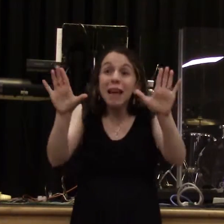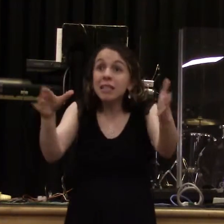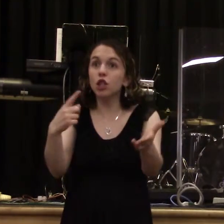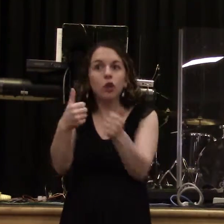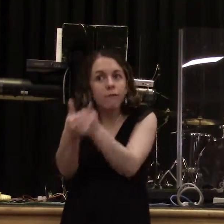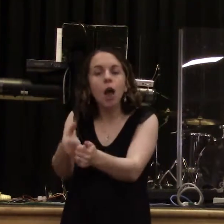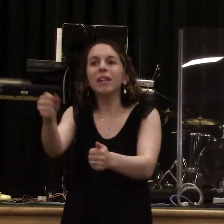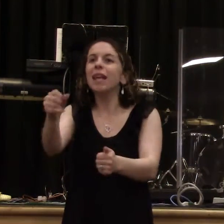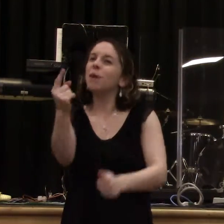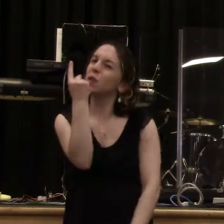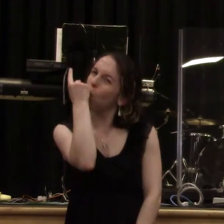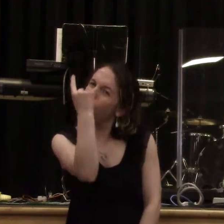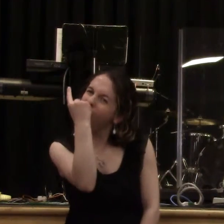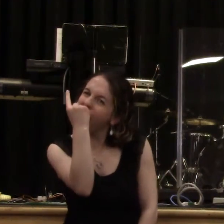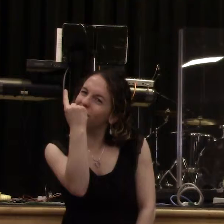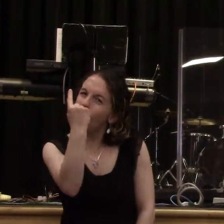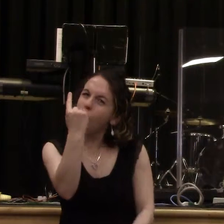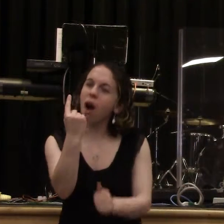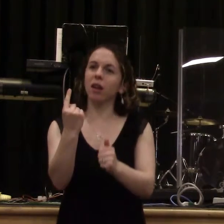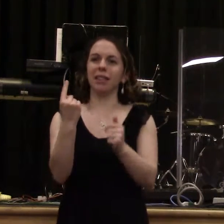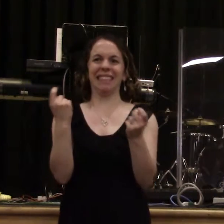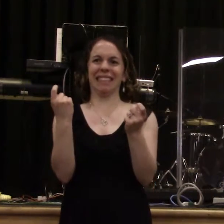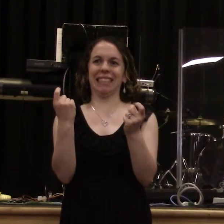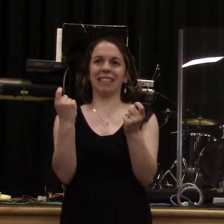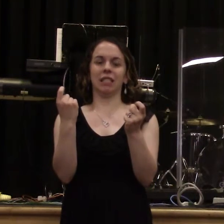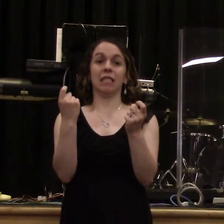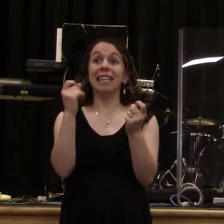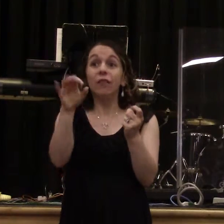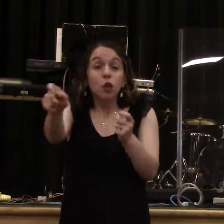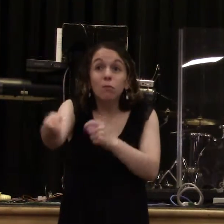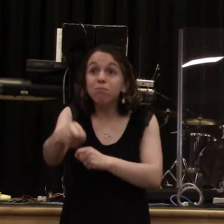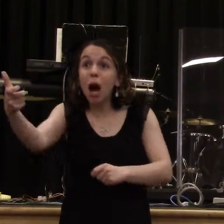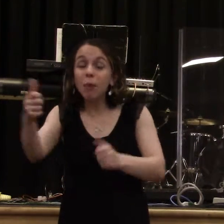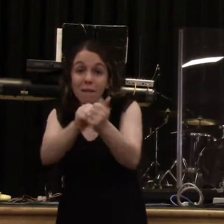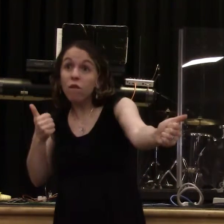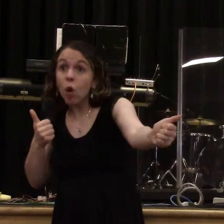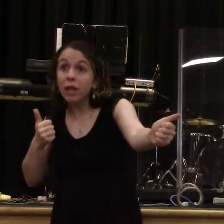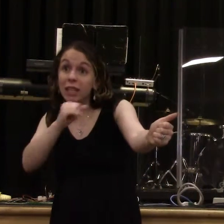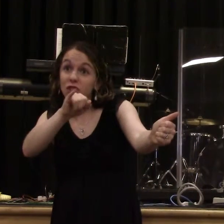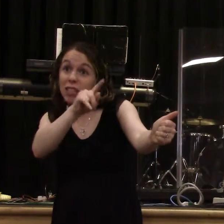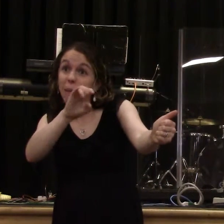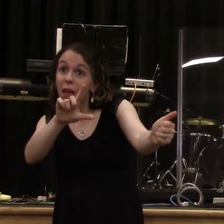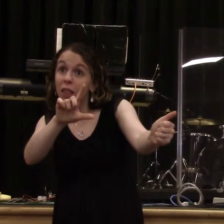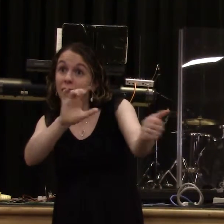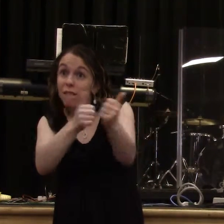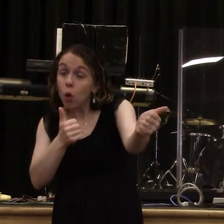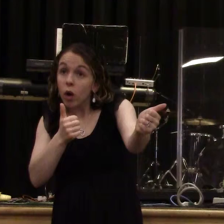you're already doing. Hold fast until I come. And it says, he, verse 26, he who overcomes and he who keeps my deeds until the